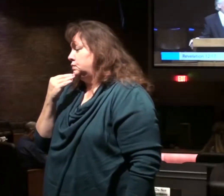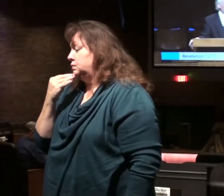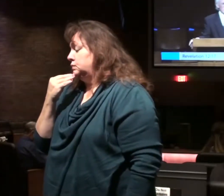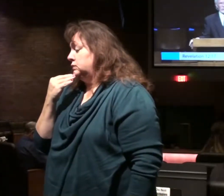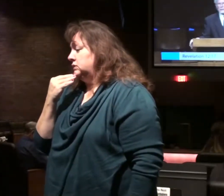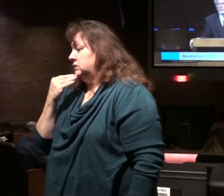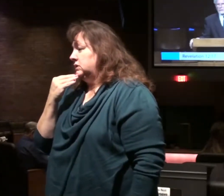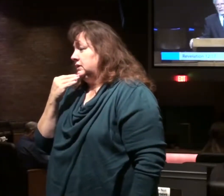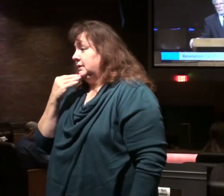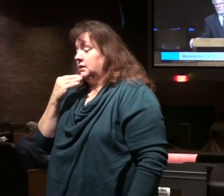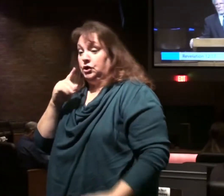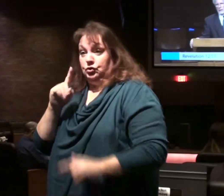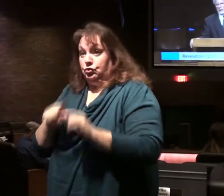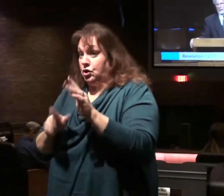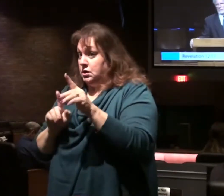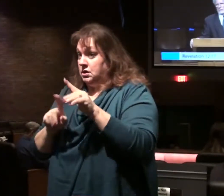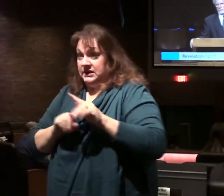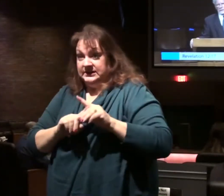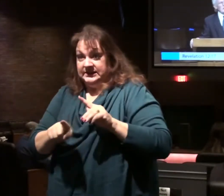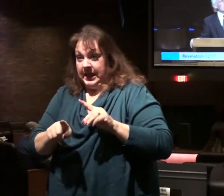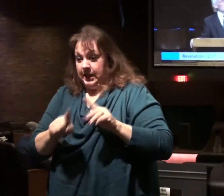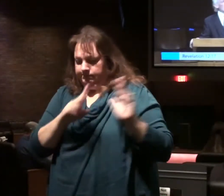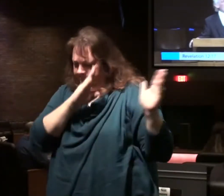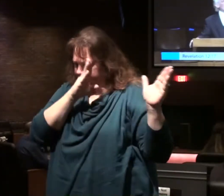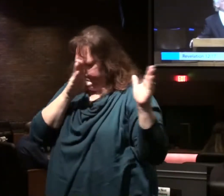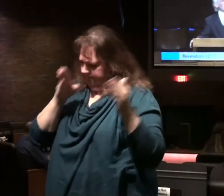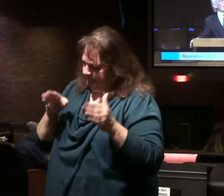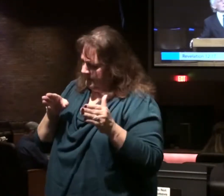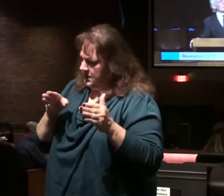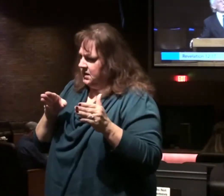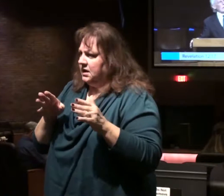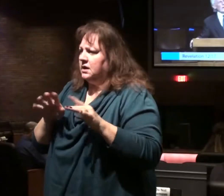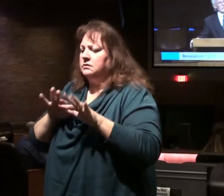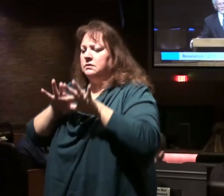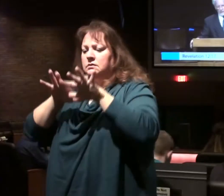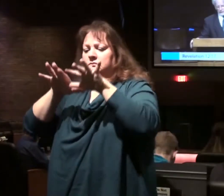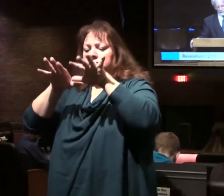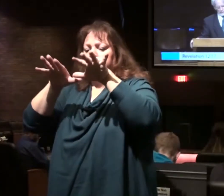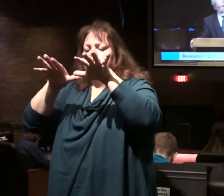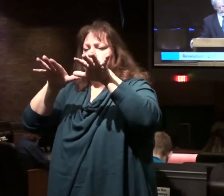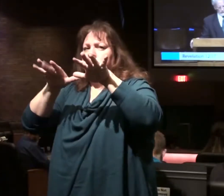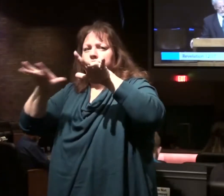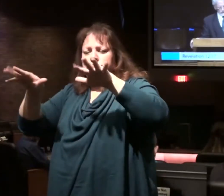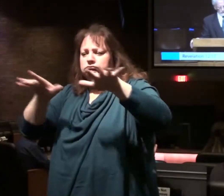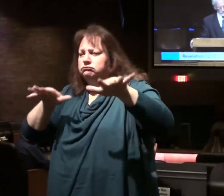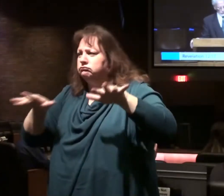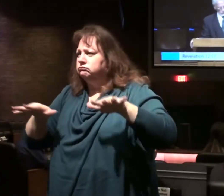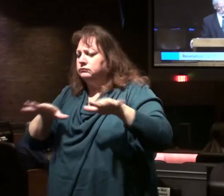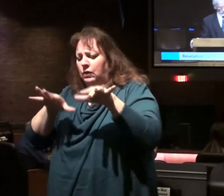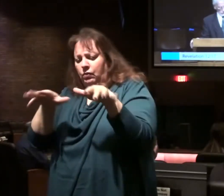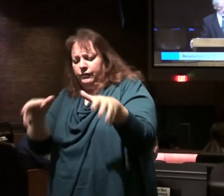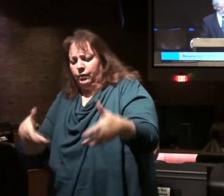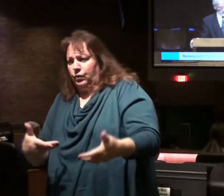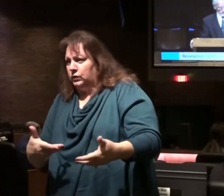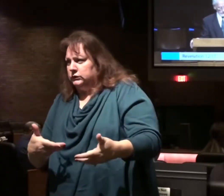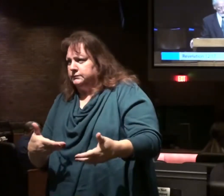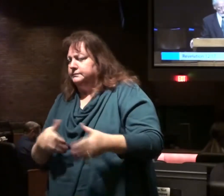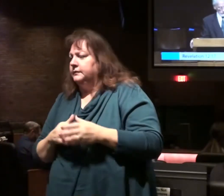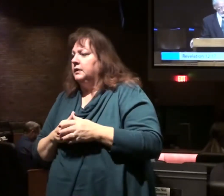They couldn't escape from the land of Israel. That are scattered throughout other places in the world.